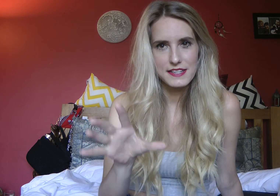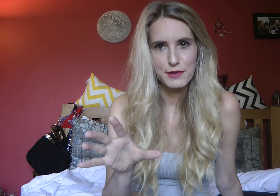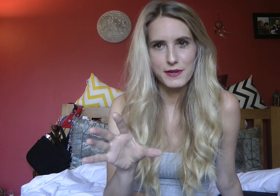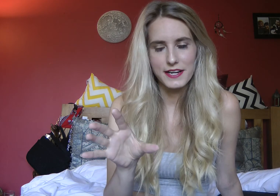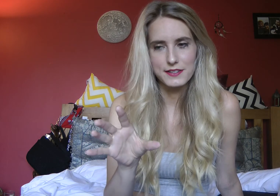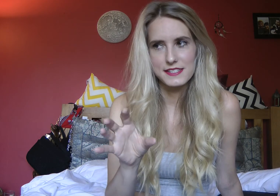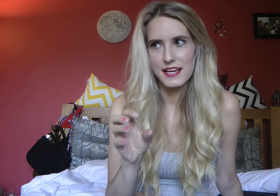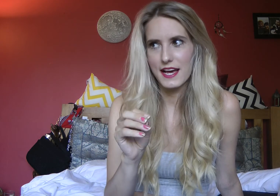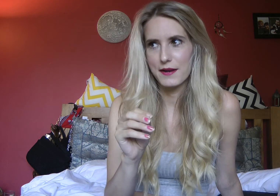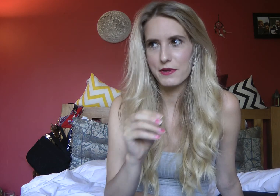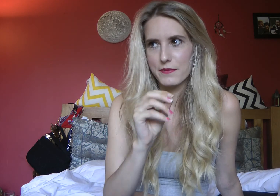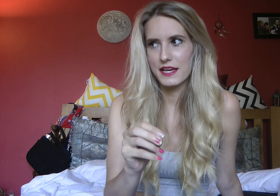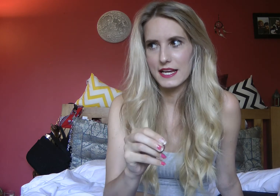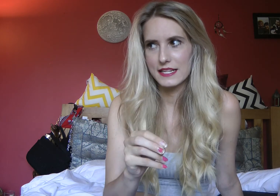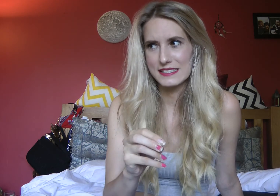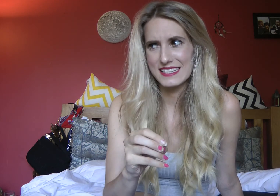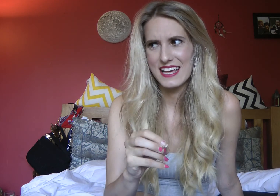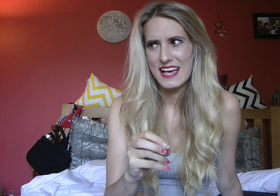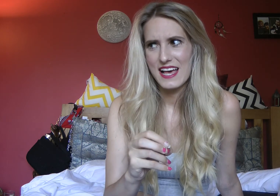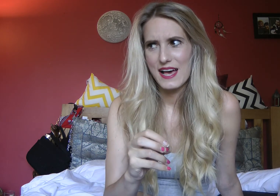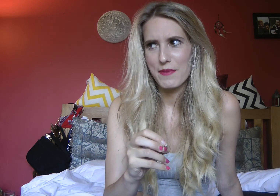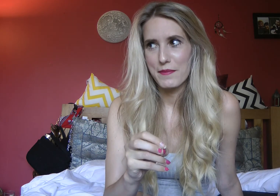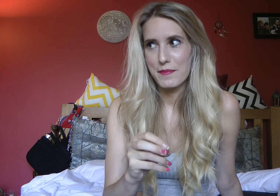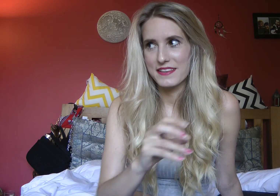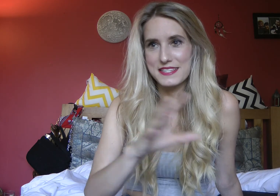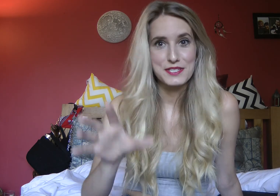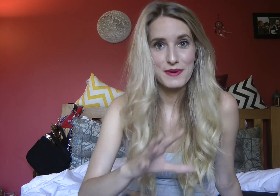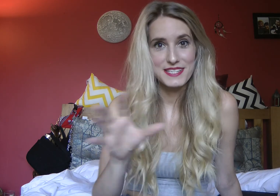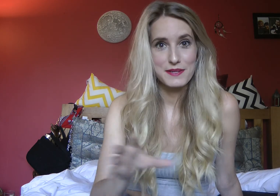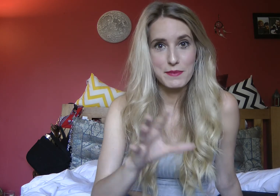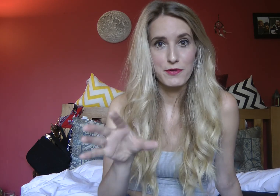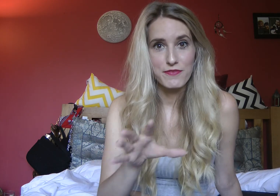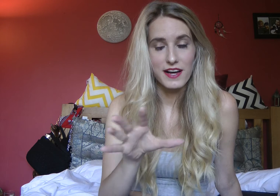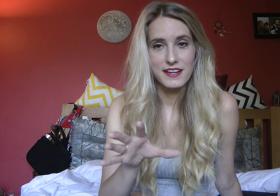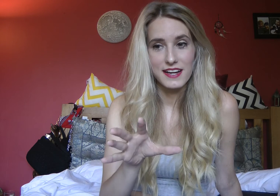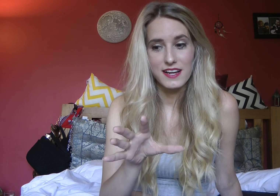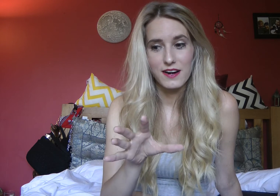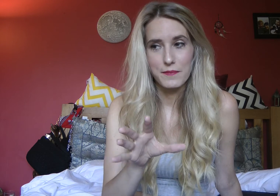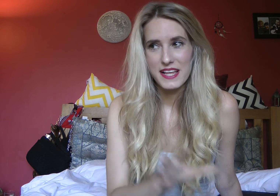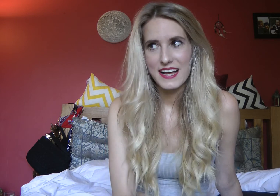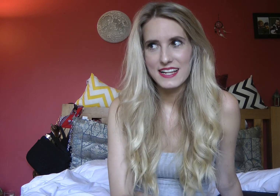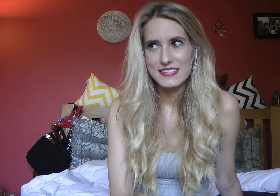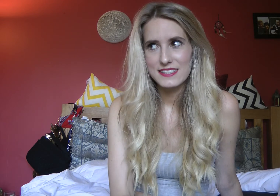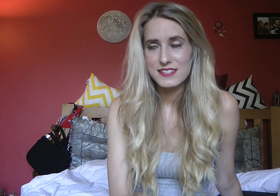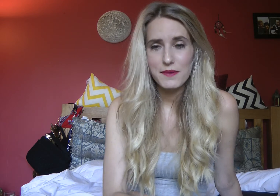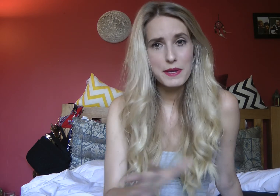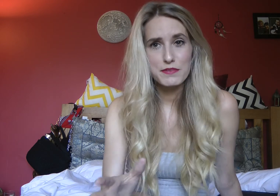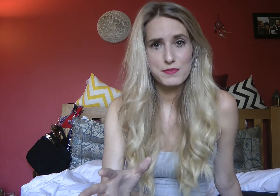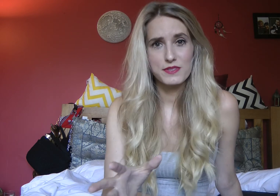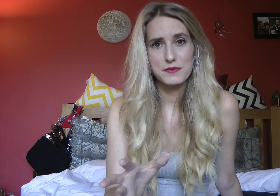everyone else and put them at ease and maybe make the situation a bit more fun and calm and some people responded